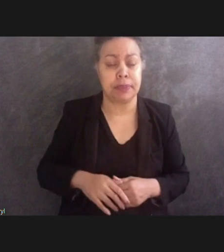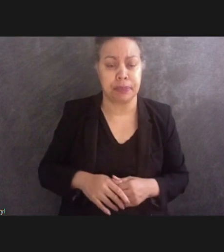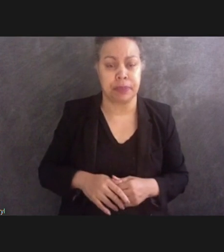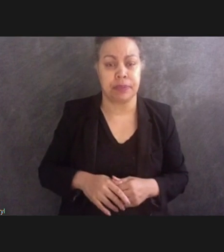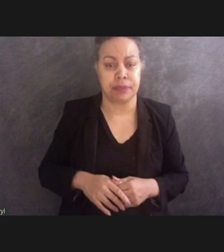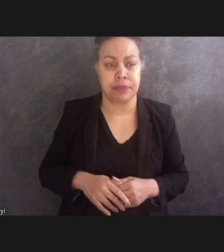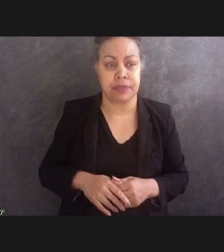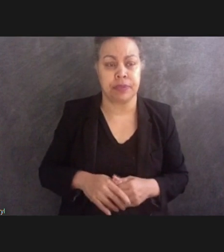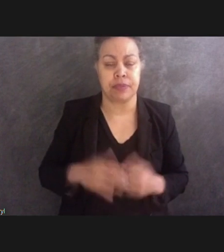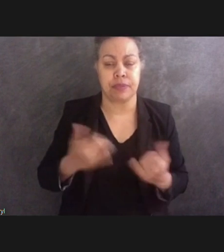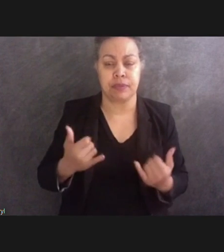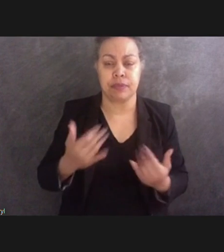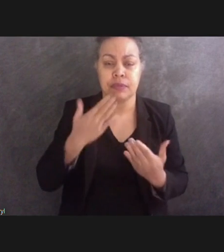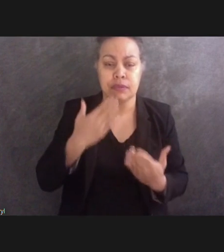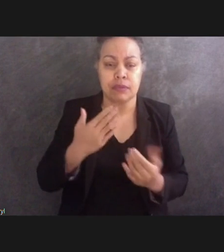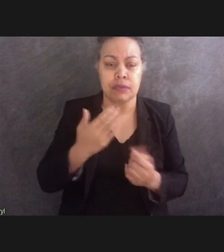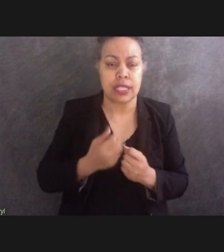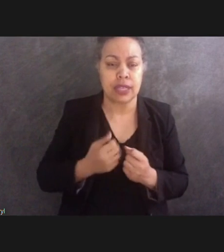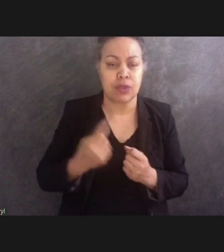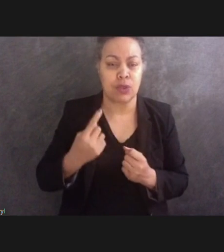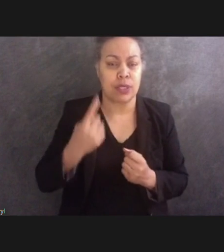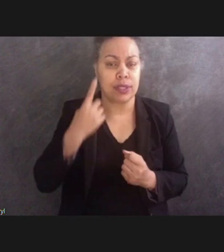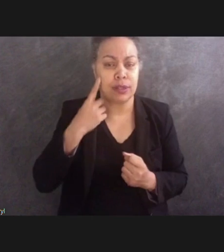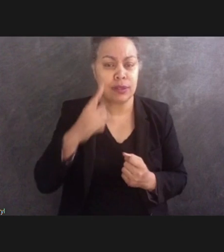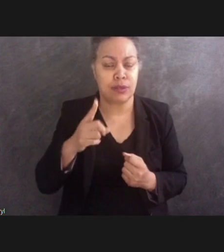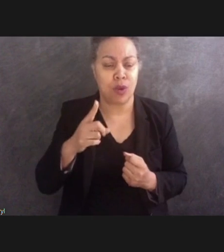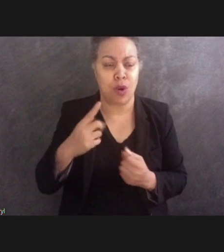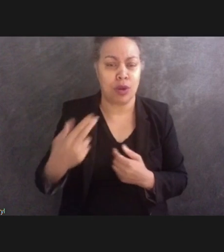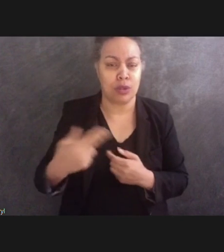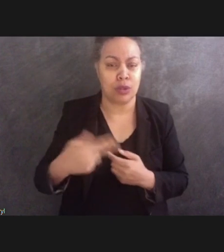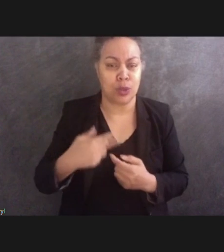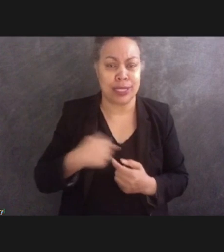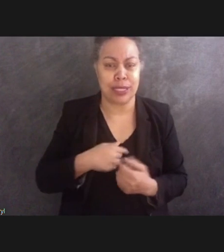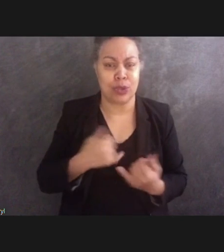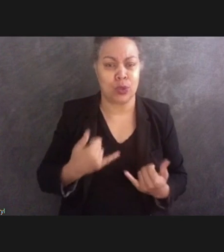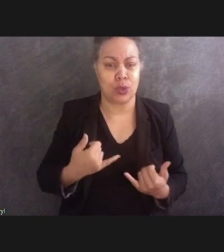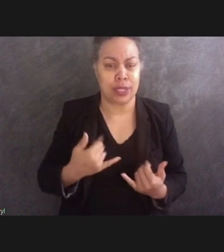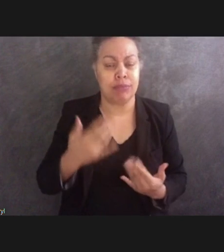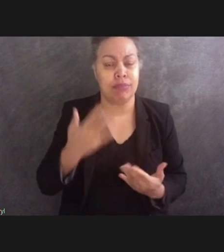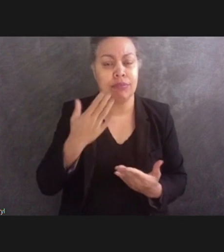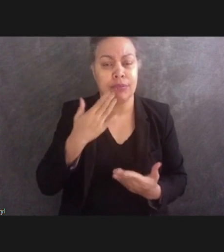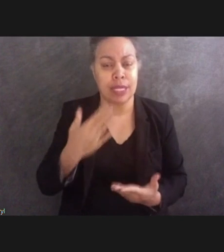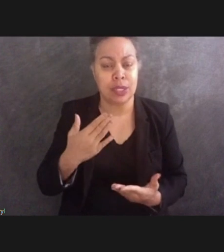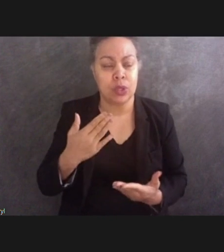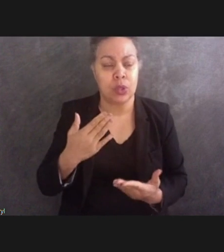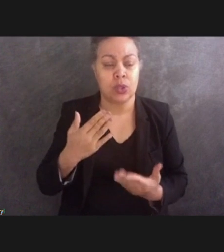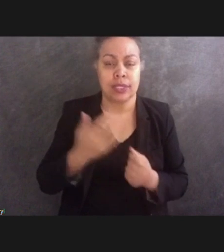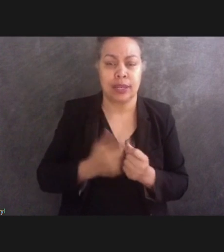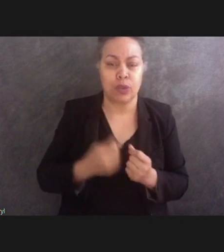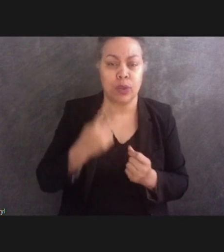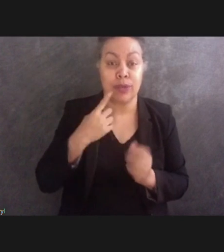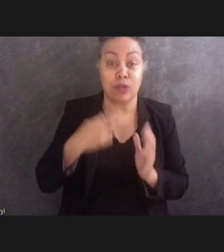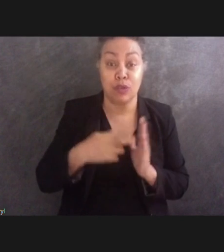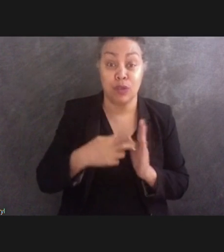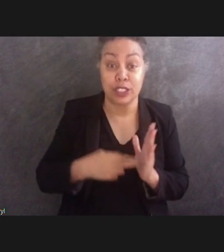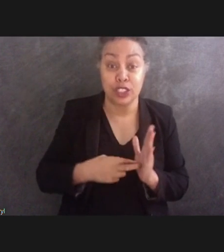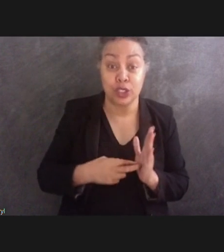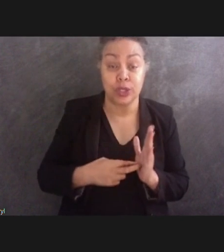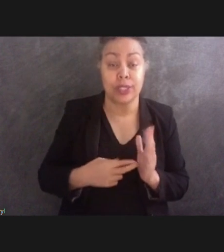to thank everyone for being with us today. Thank you everyone for registering and taking the time out